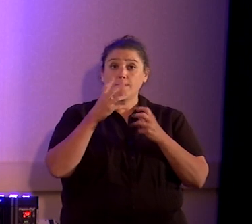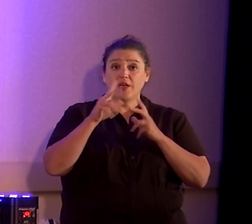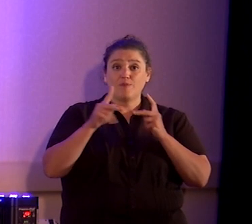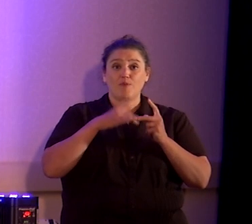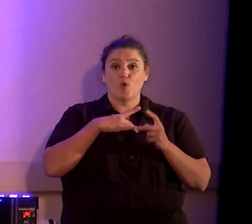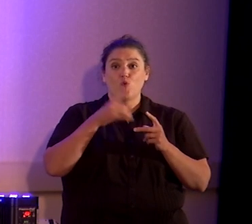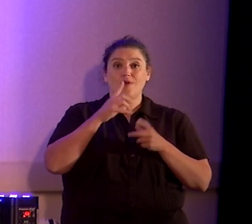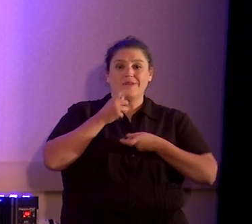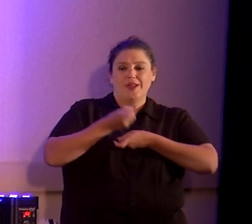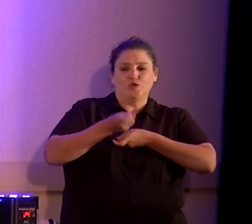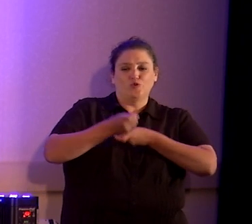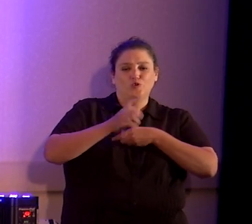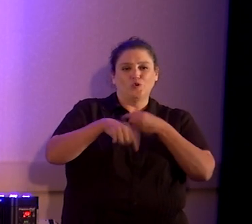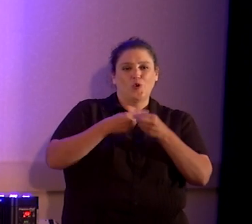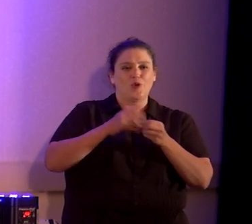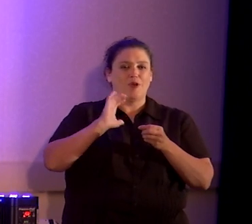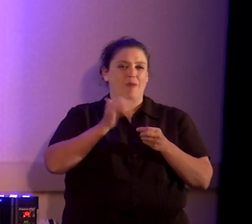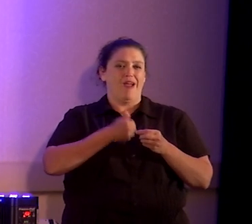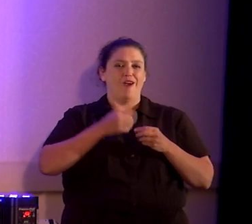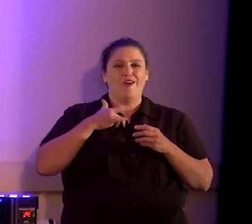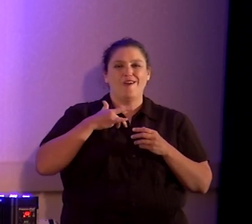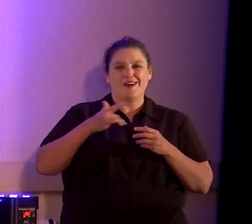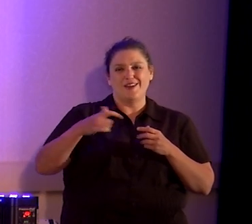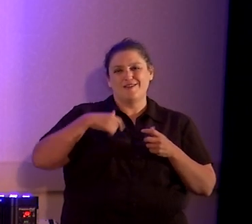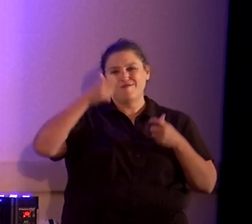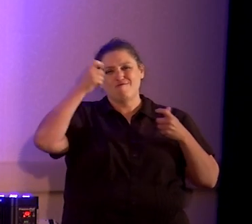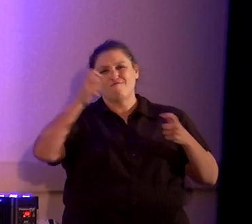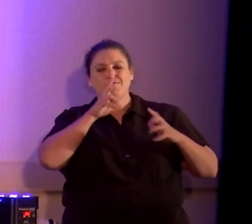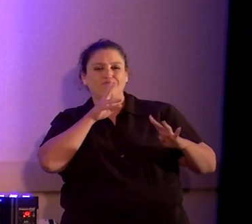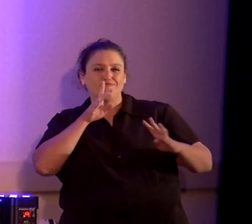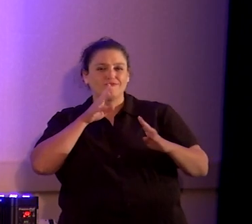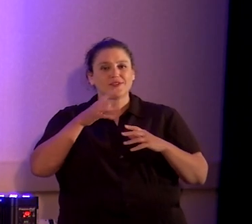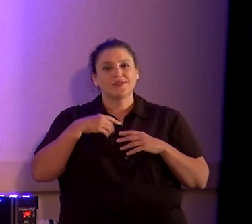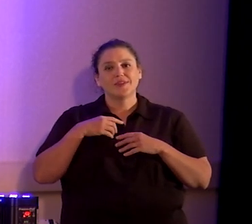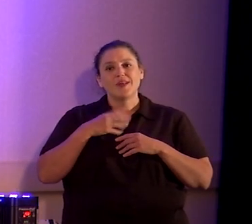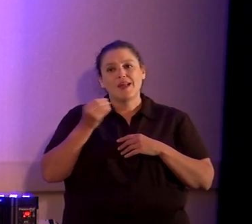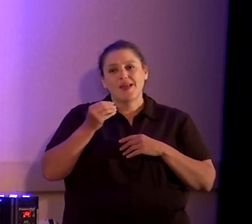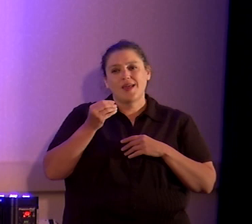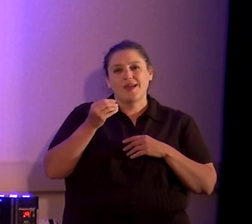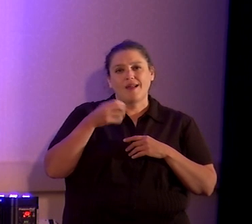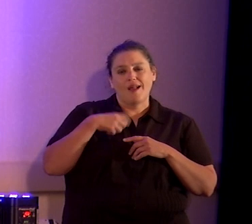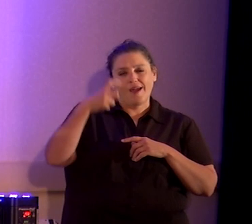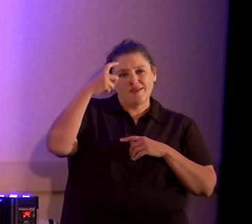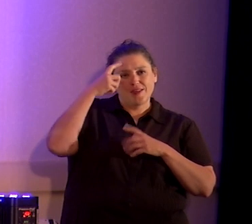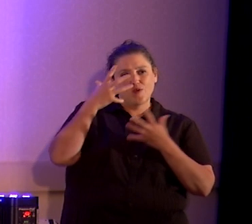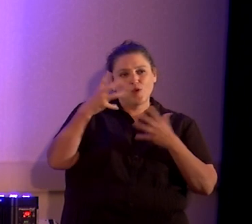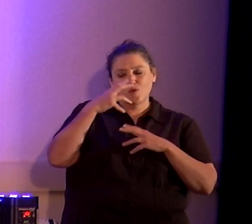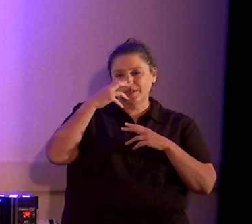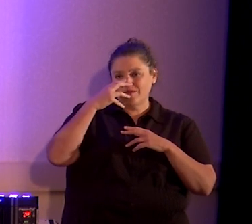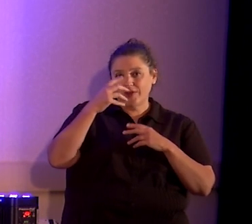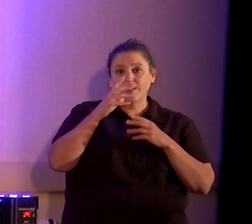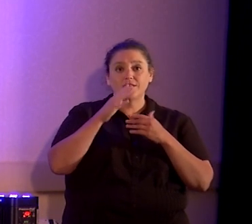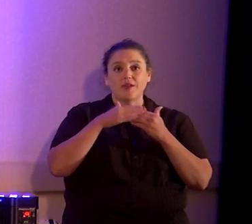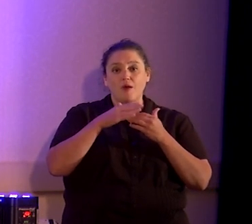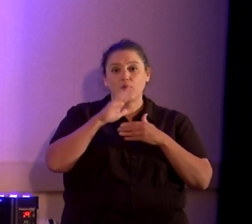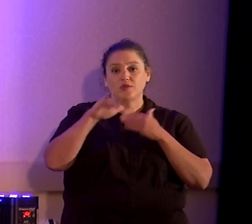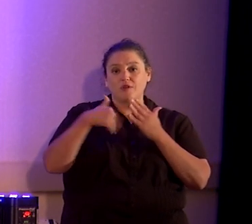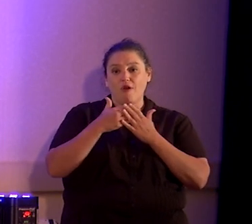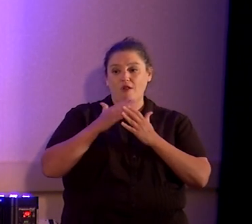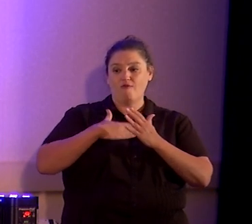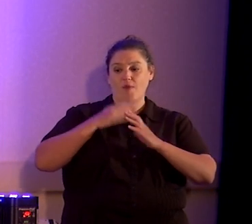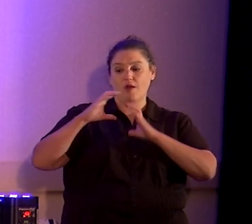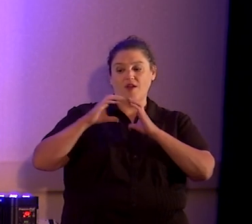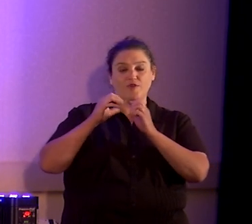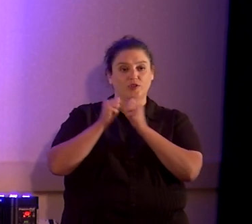joke about our verbosity, respectively. And what I thought was funny is that in almost every conversation with Edwin,